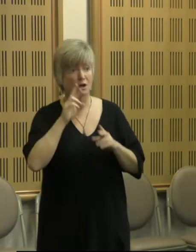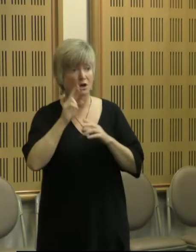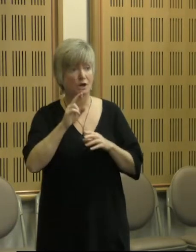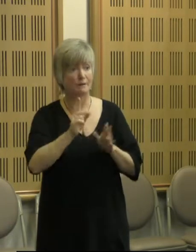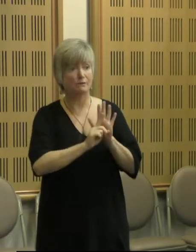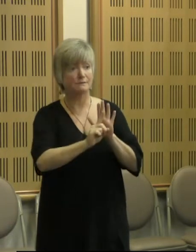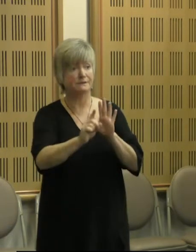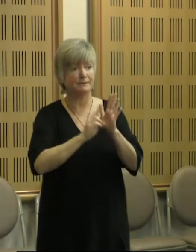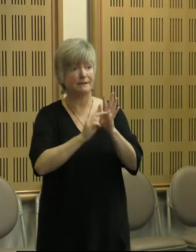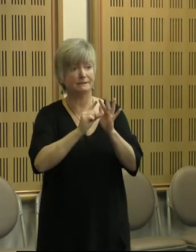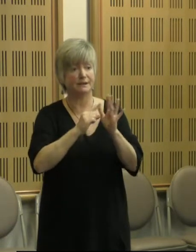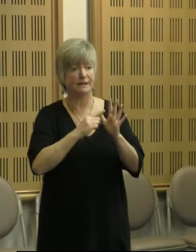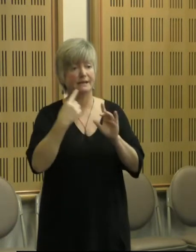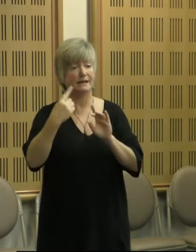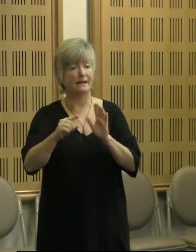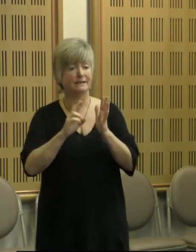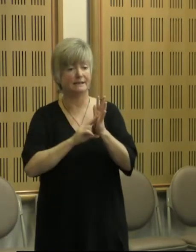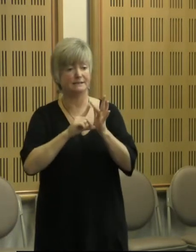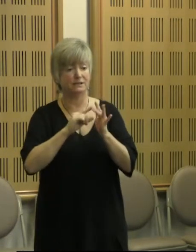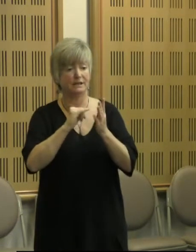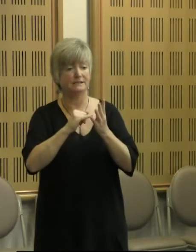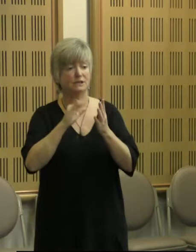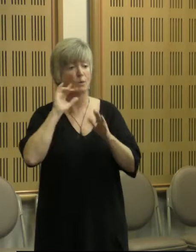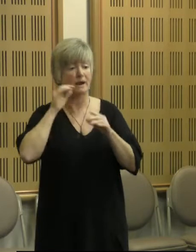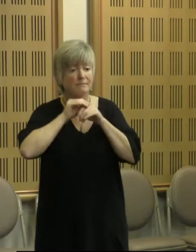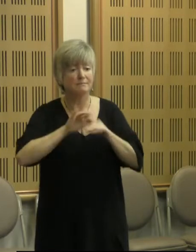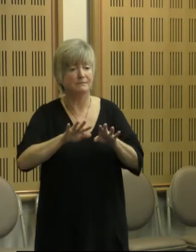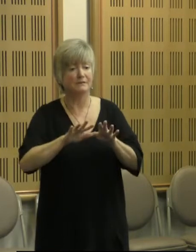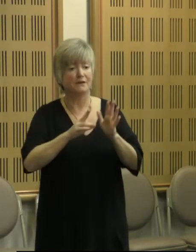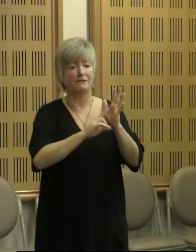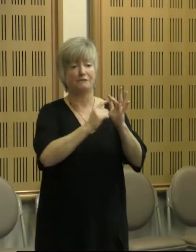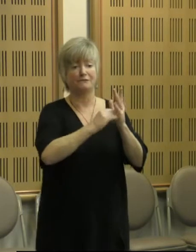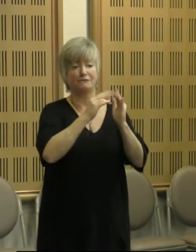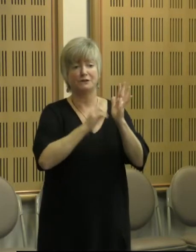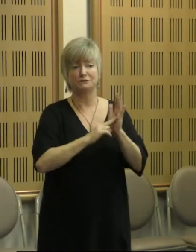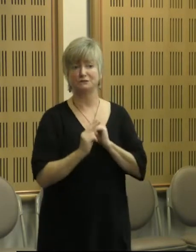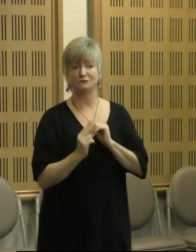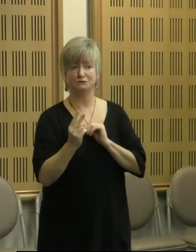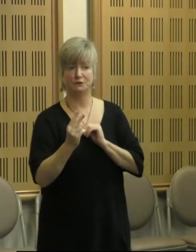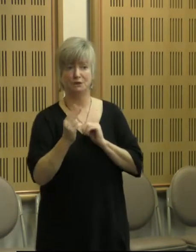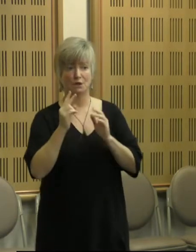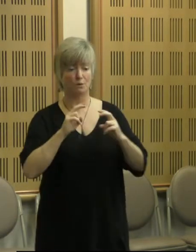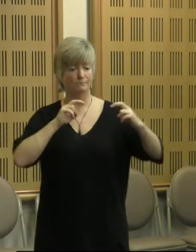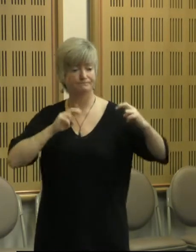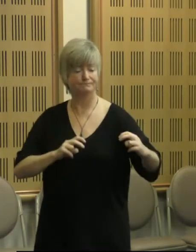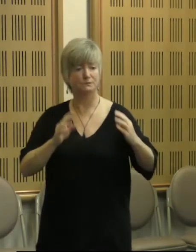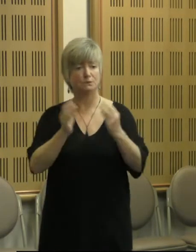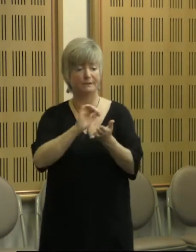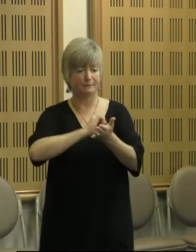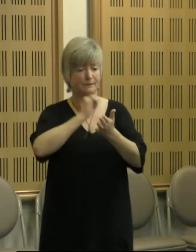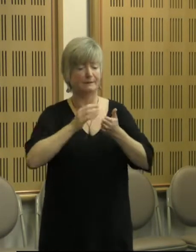when enacting NDIS version 2, will sit down with the appropriate people of the Aboriginal and Torres Strait Islander community,